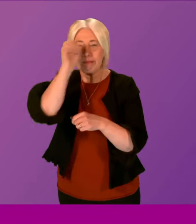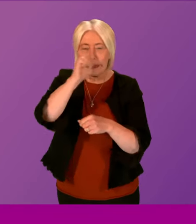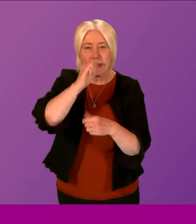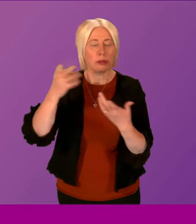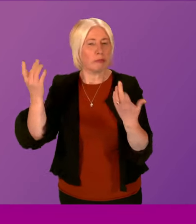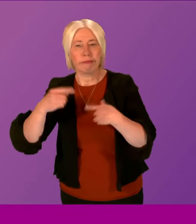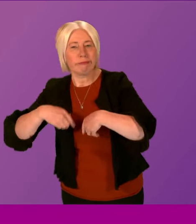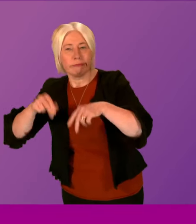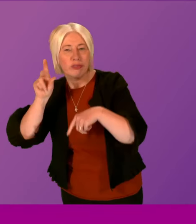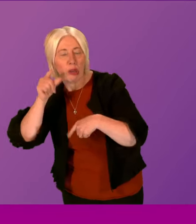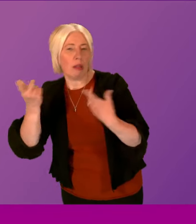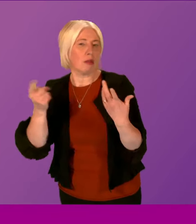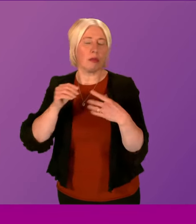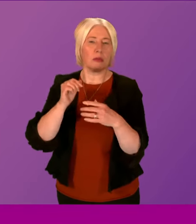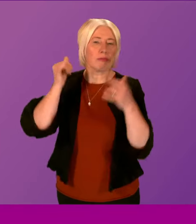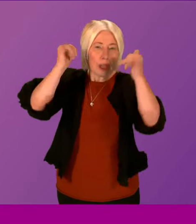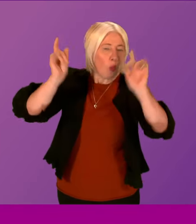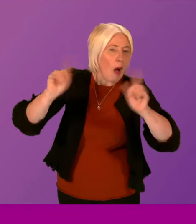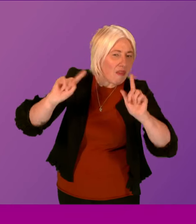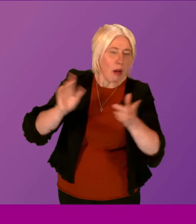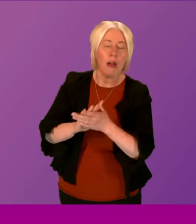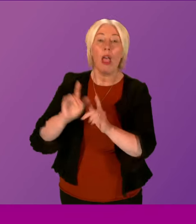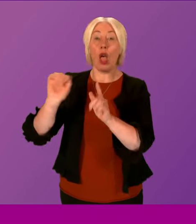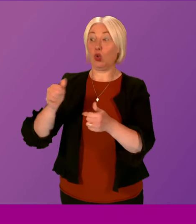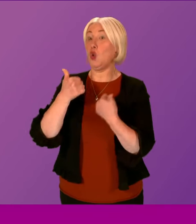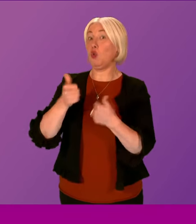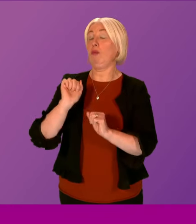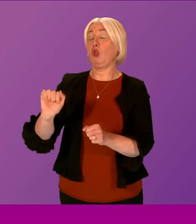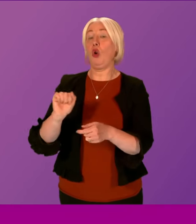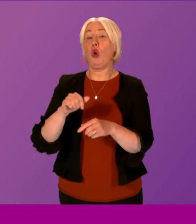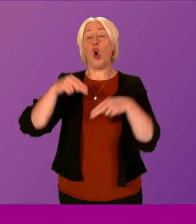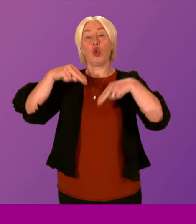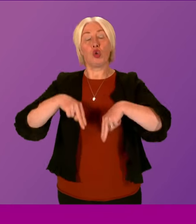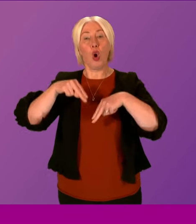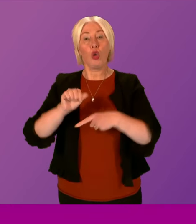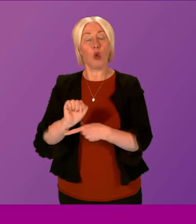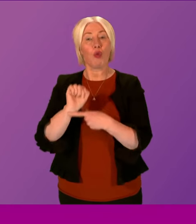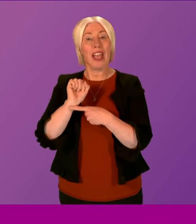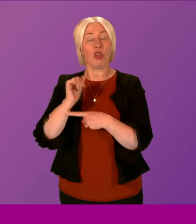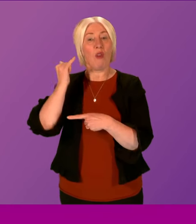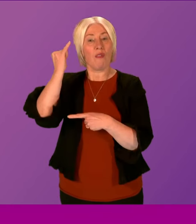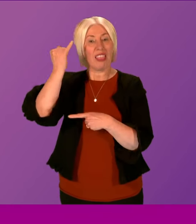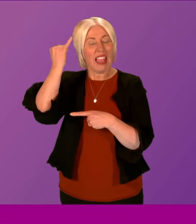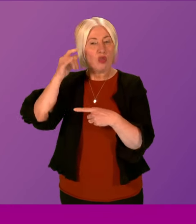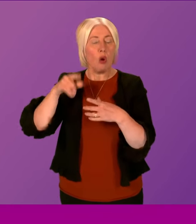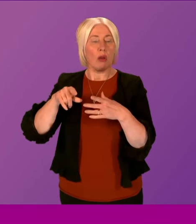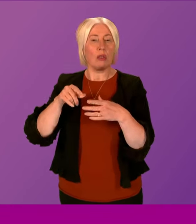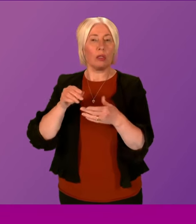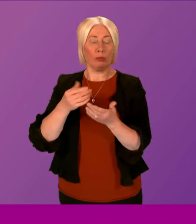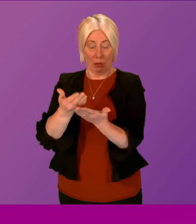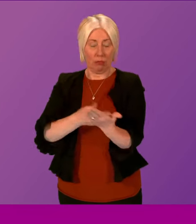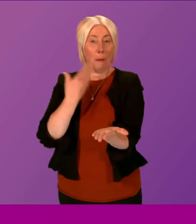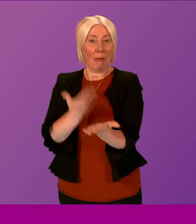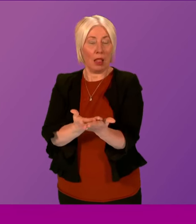So we welcomed, of course, the introduction of Emma Harper's Dogs Protection of Livestock Scotland Bill, which came into force on the 5th of November